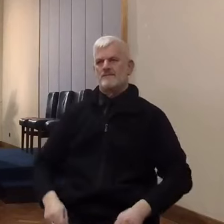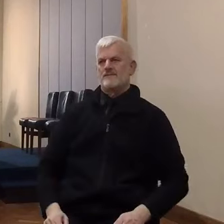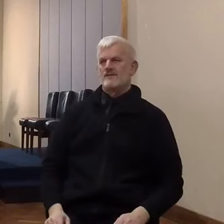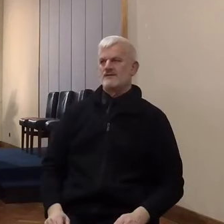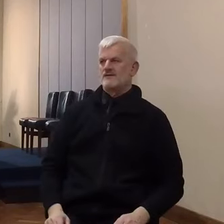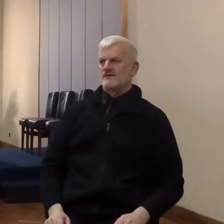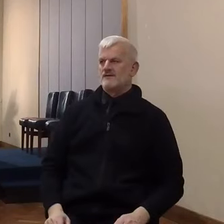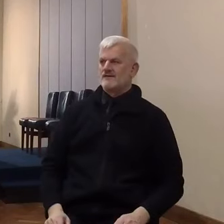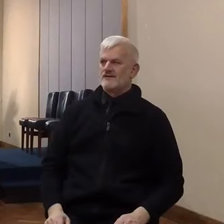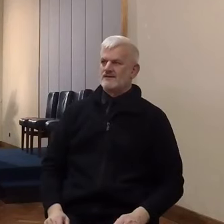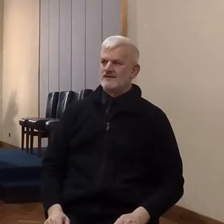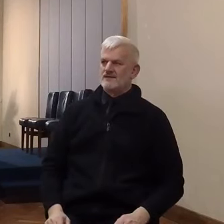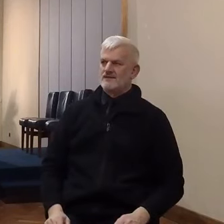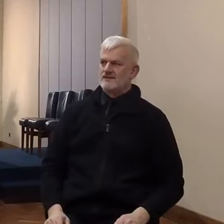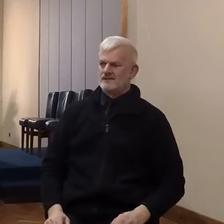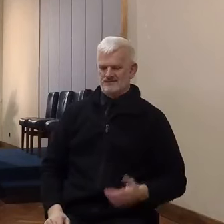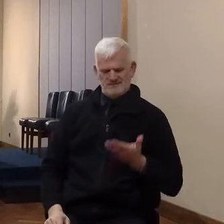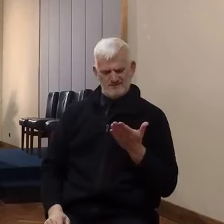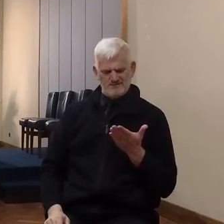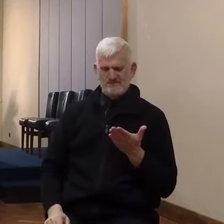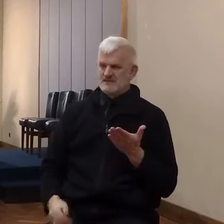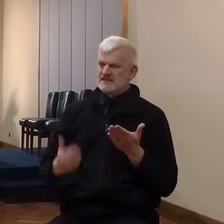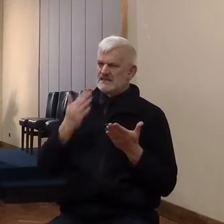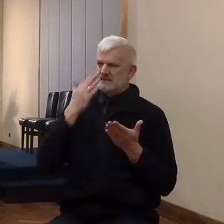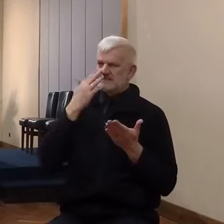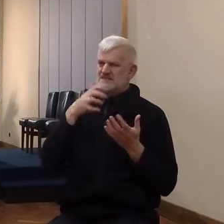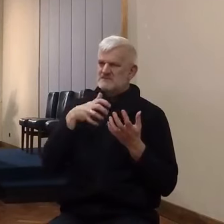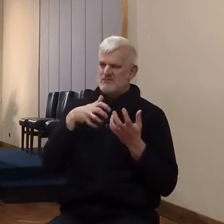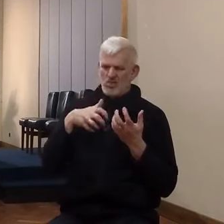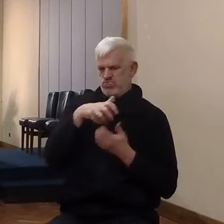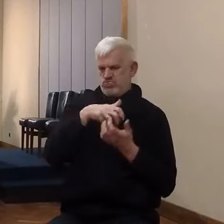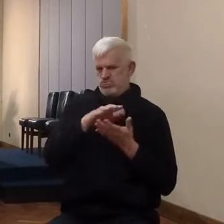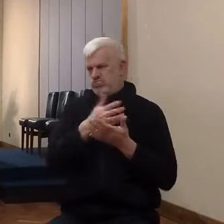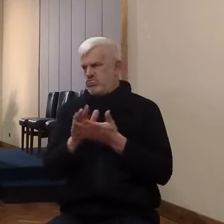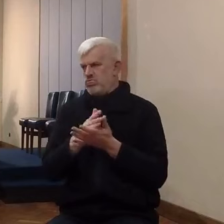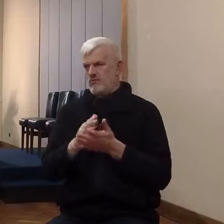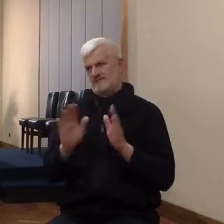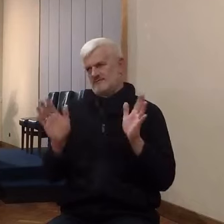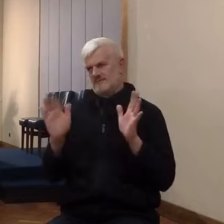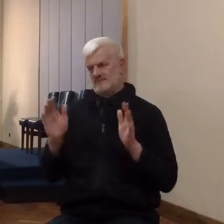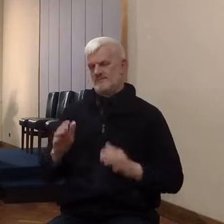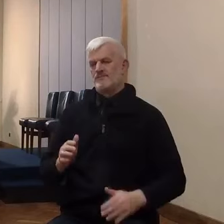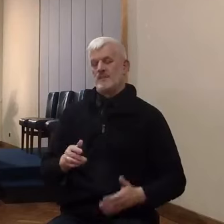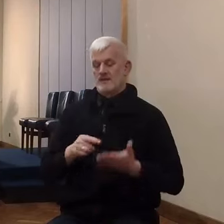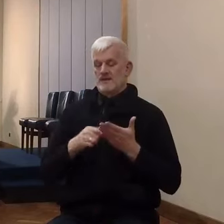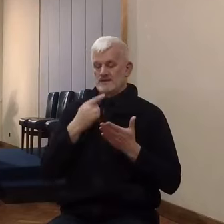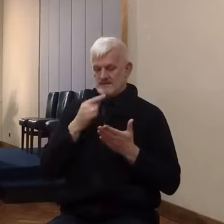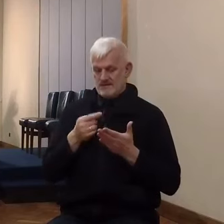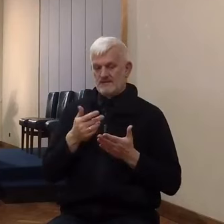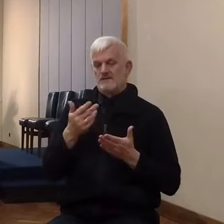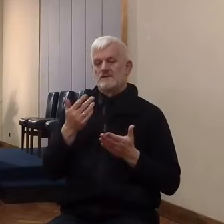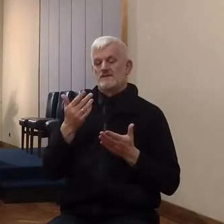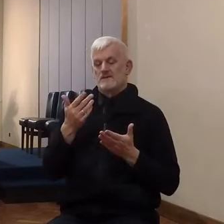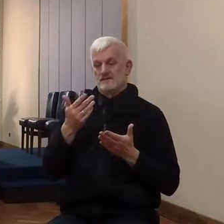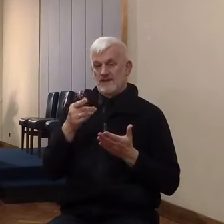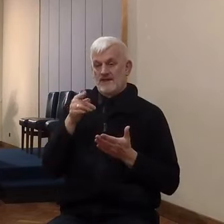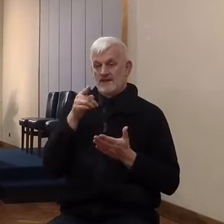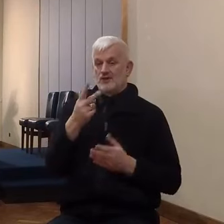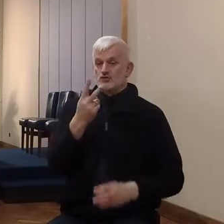the verses seem a little jumbled, but they're not. They've come to you, they've come to search out all the country, and the woman